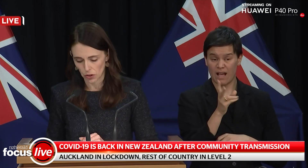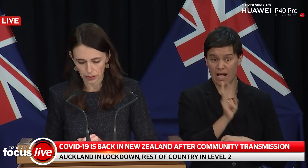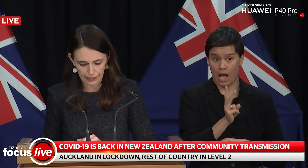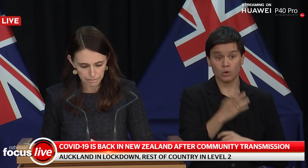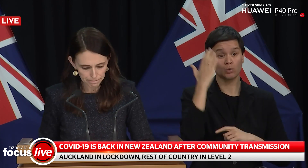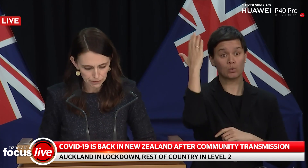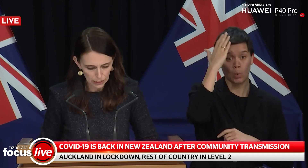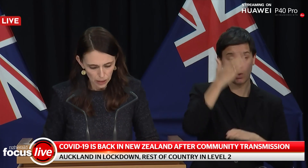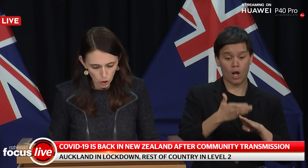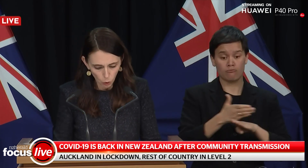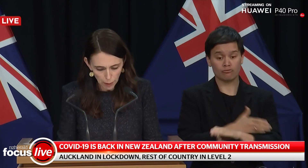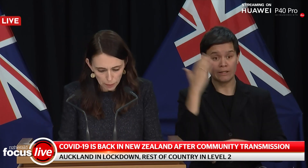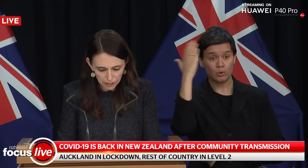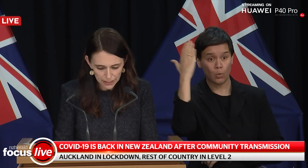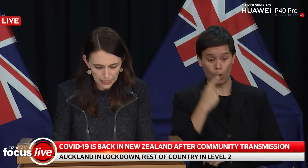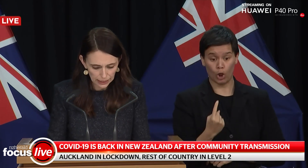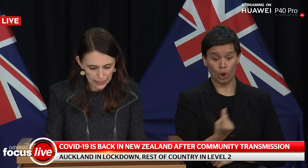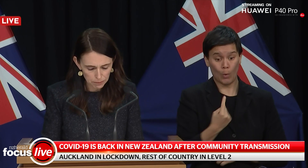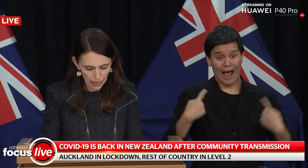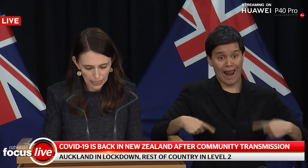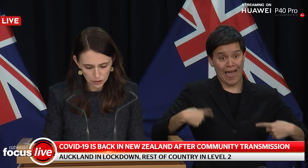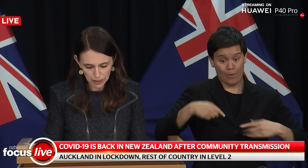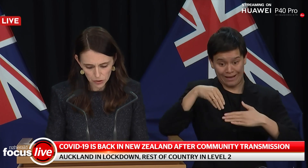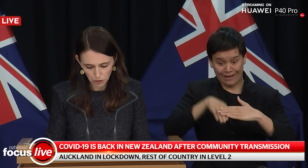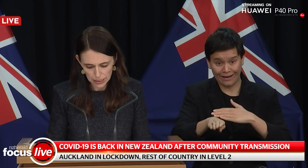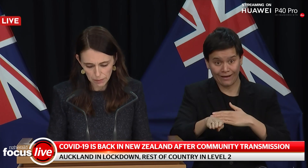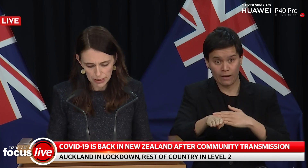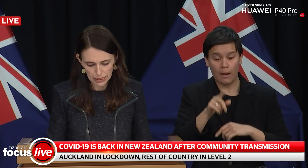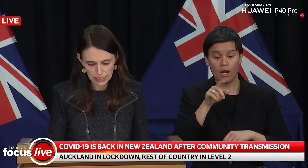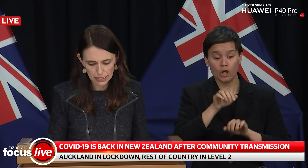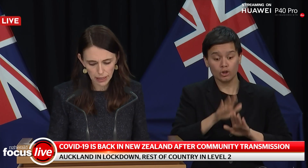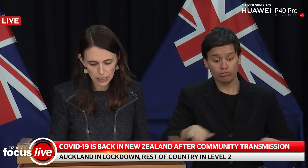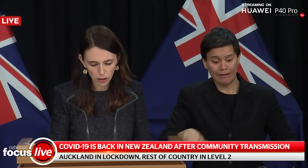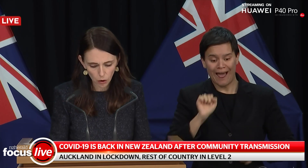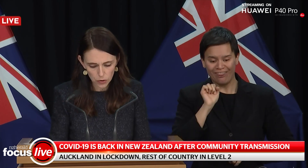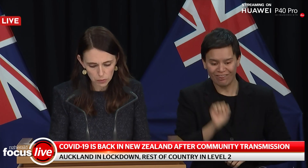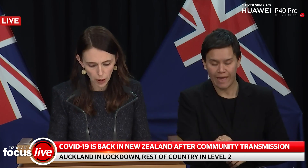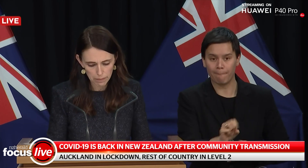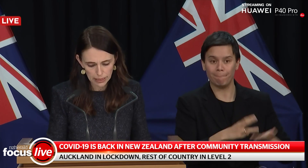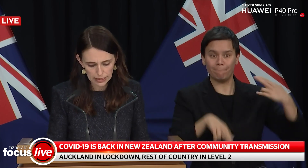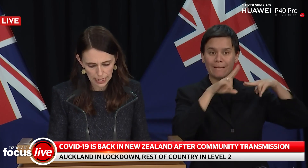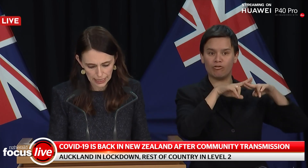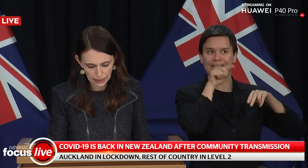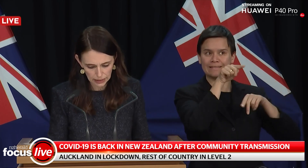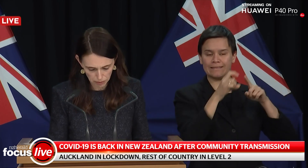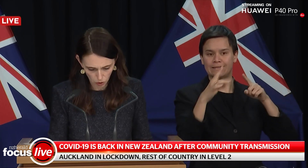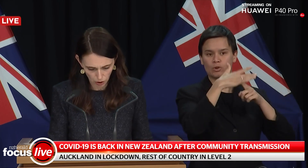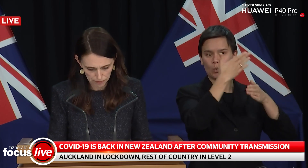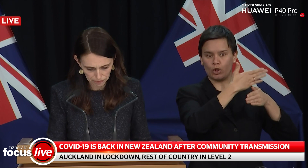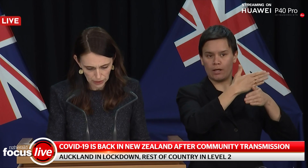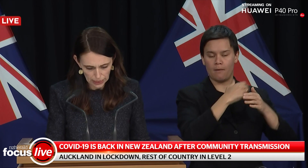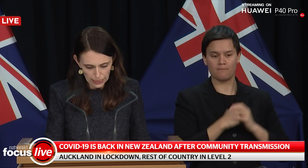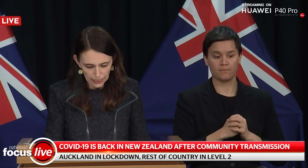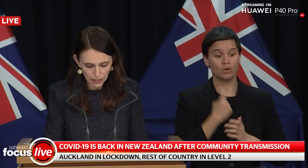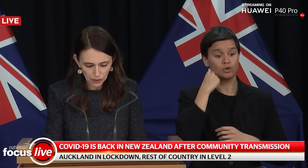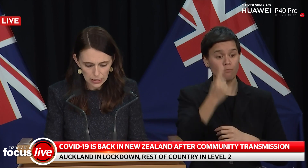workers only. All public facilities, bars, restaurants and businesses must close by midday tomorrow.